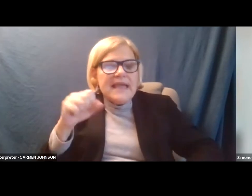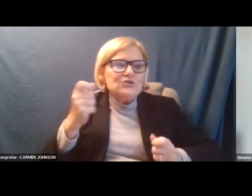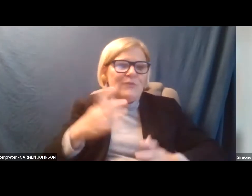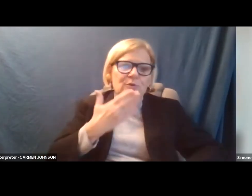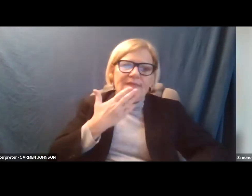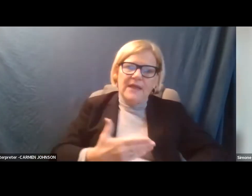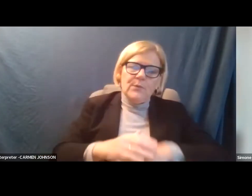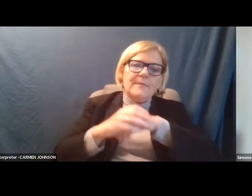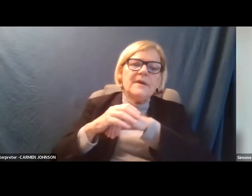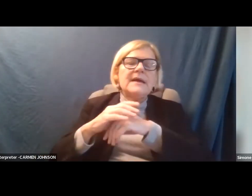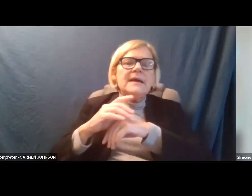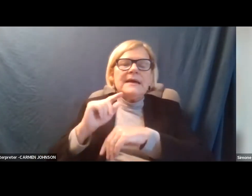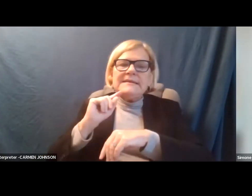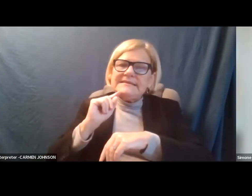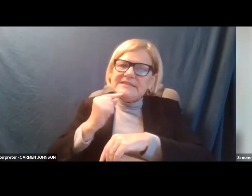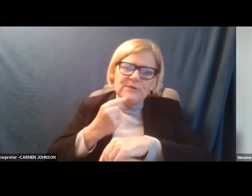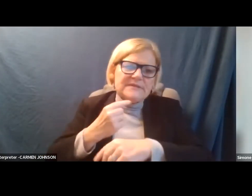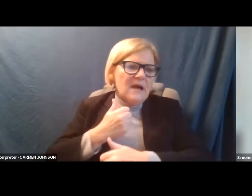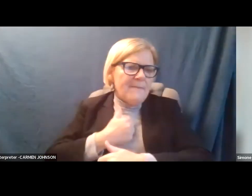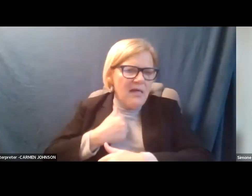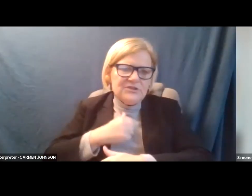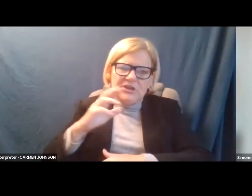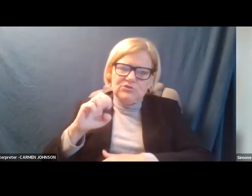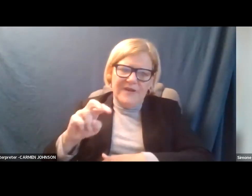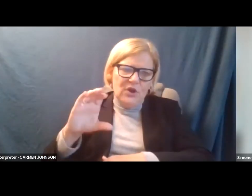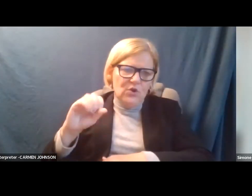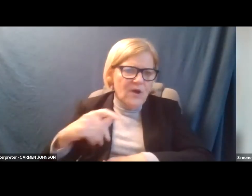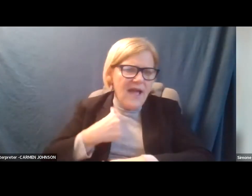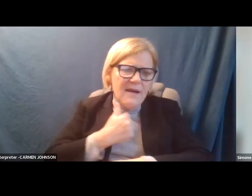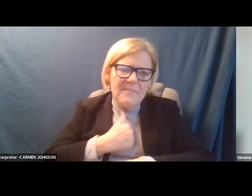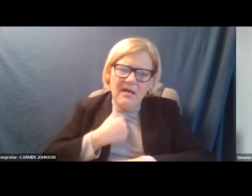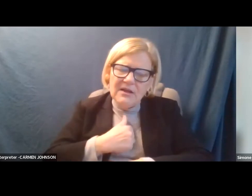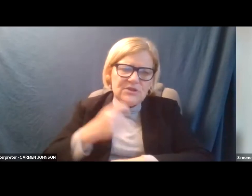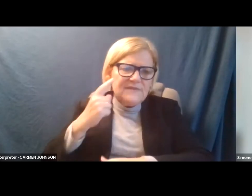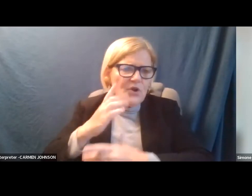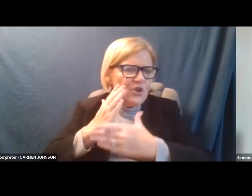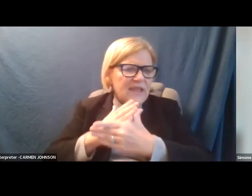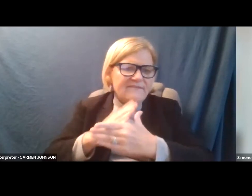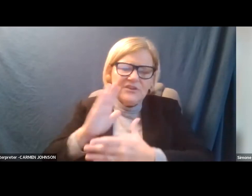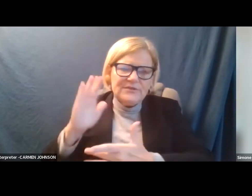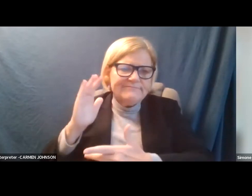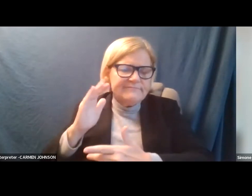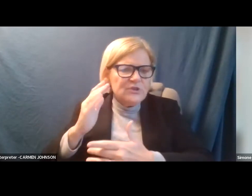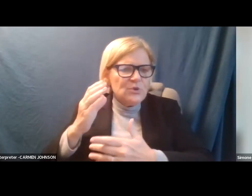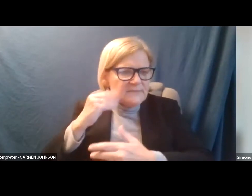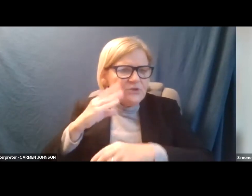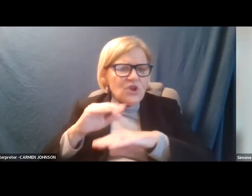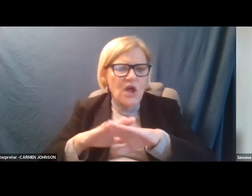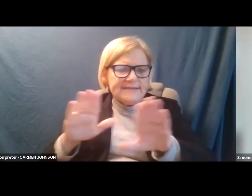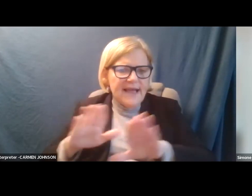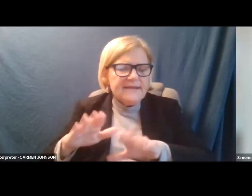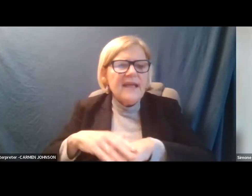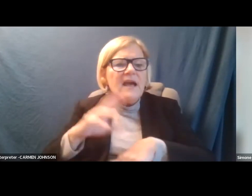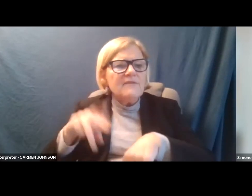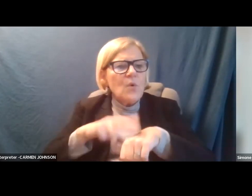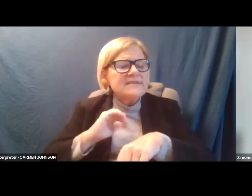you. So serious apologies, Reverend Cook. I apologize for the inconvenience that you experienced on Sunday. Of